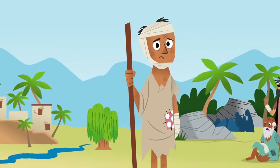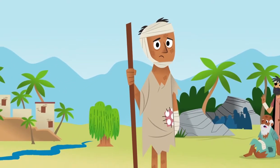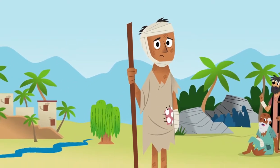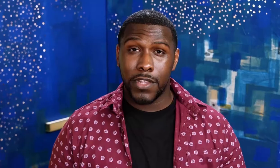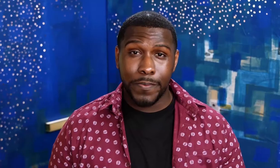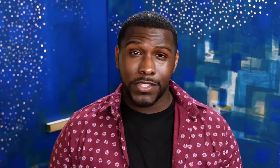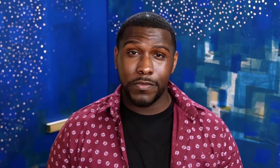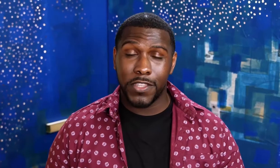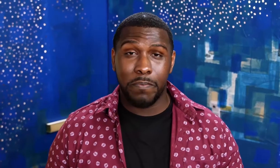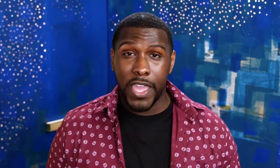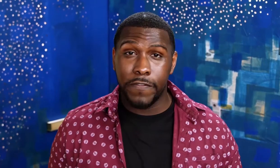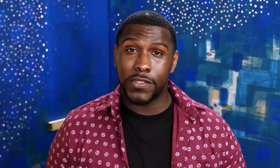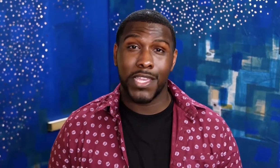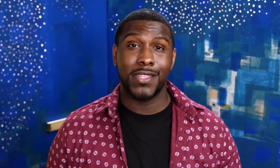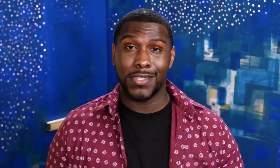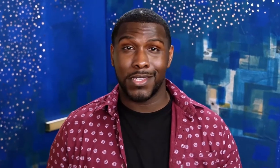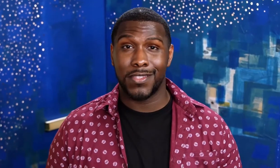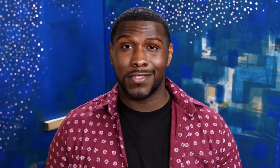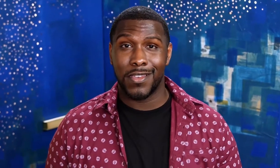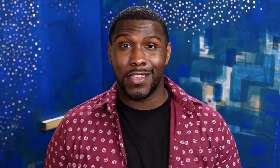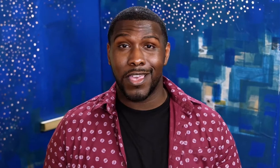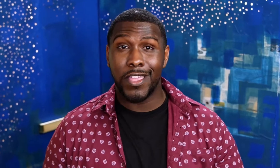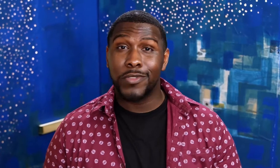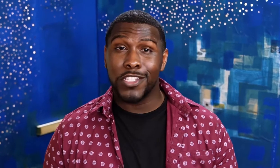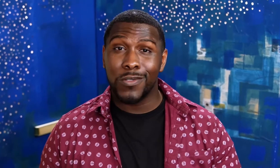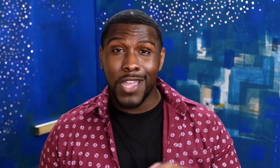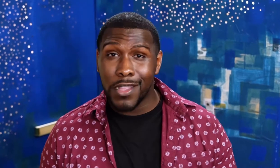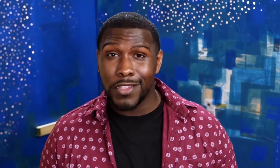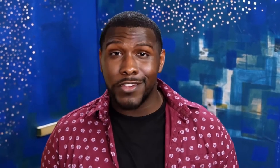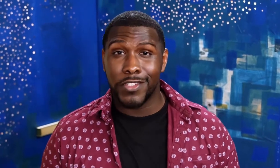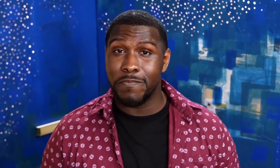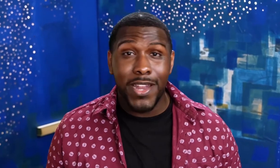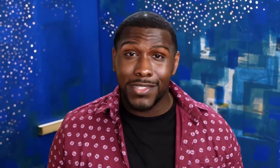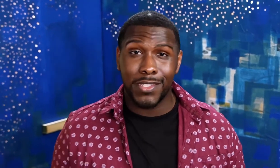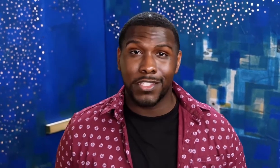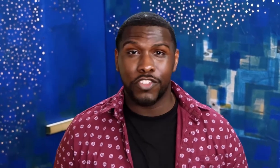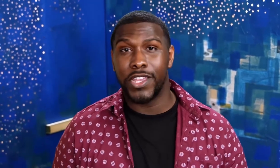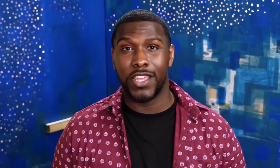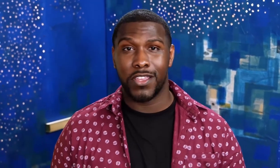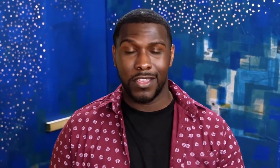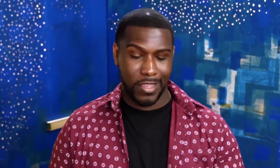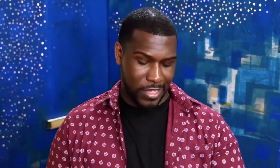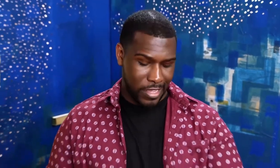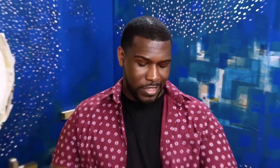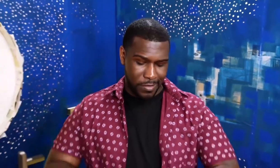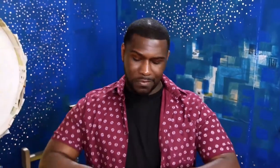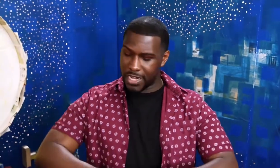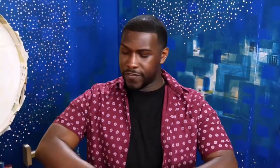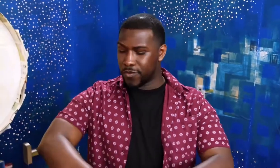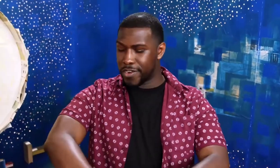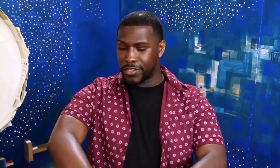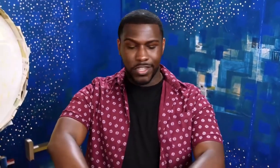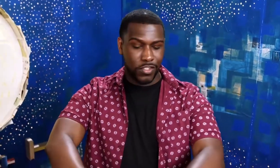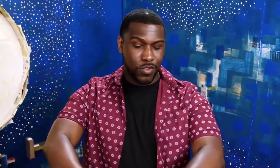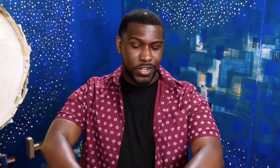leprosy was a painful skin disease and there was no doctors or medicines to treat it but even worse than the source